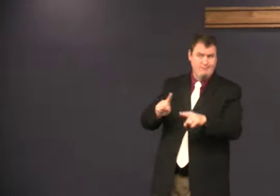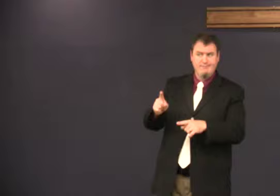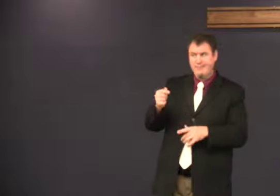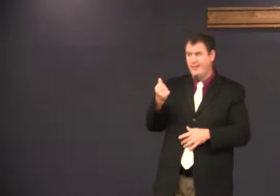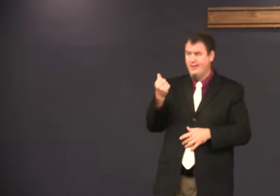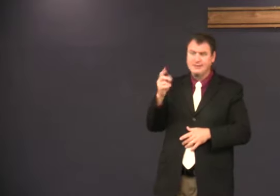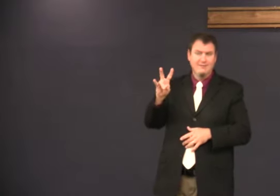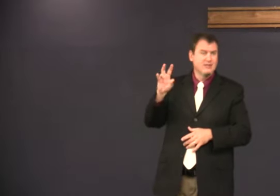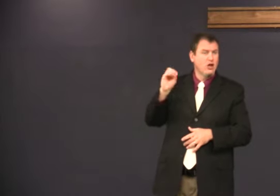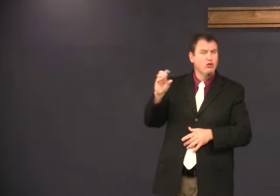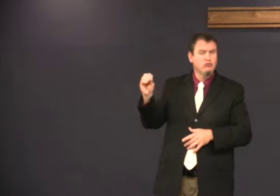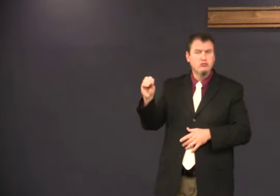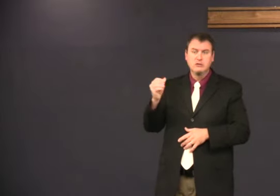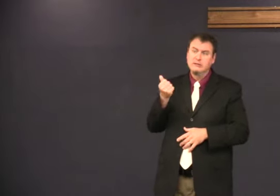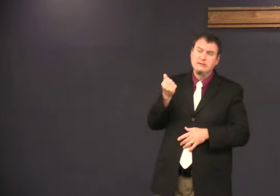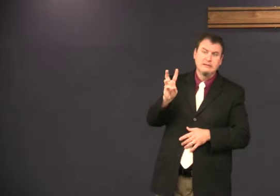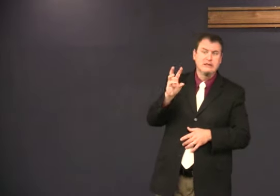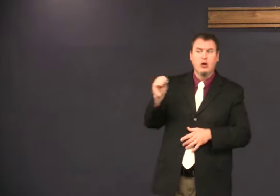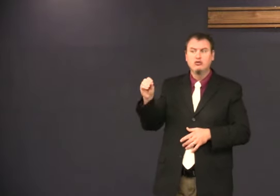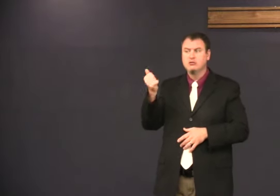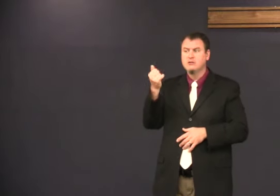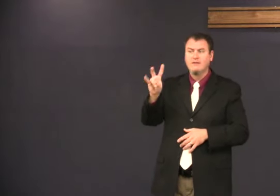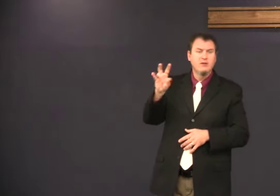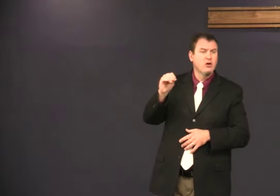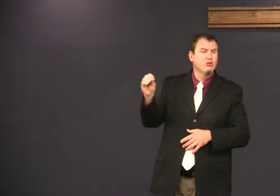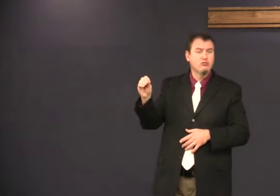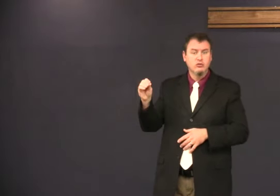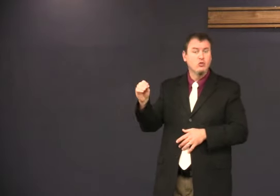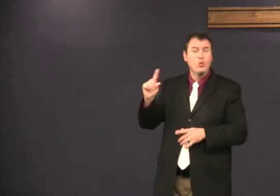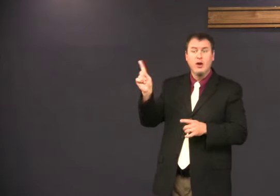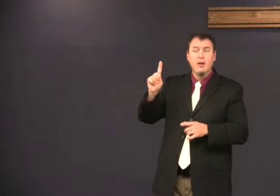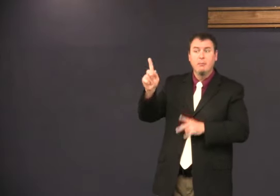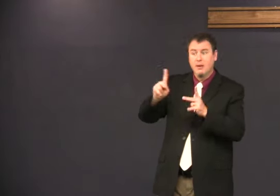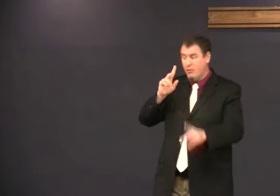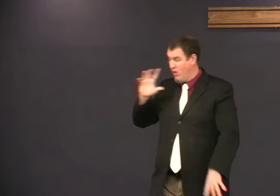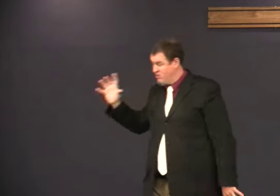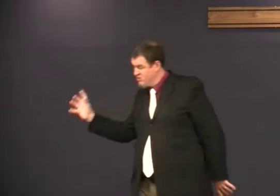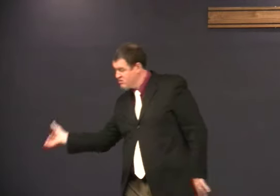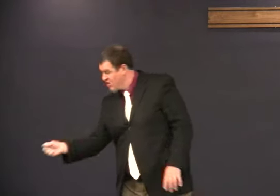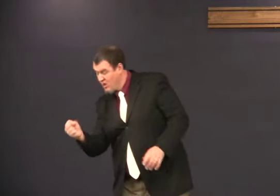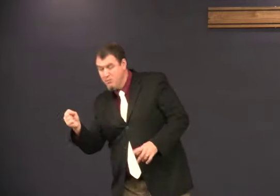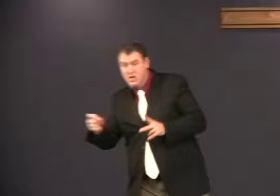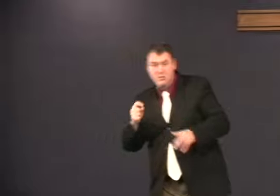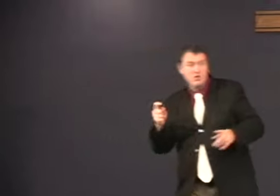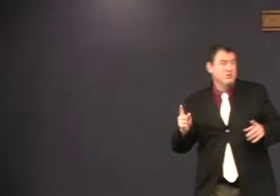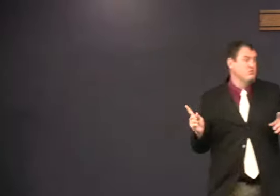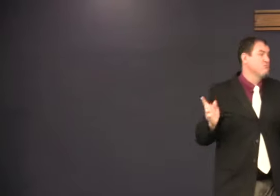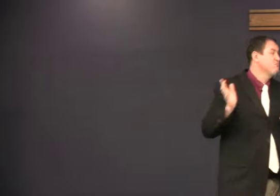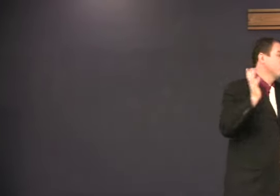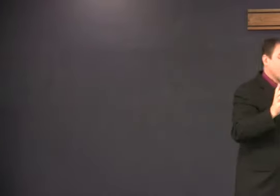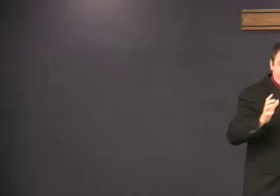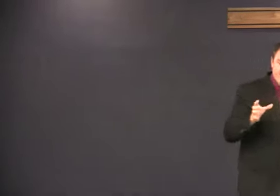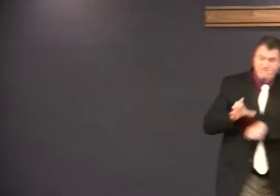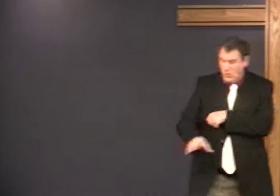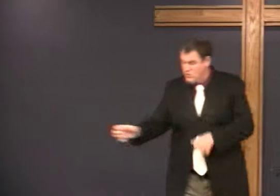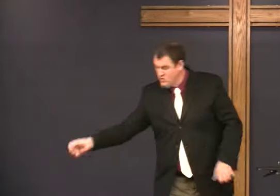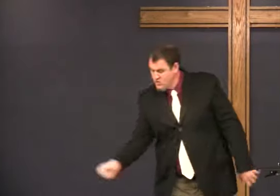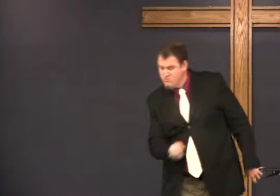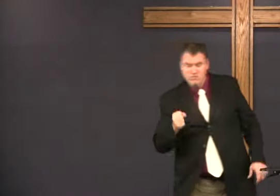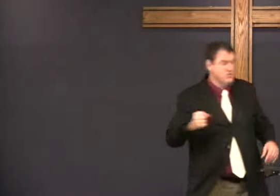It was not like what happened to the Africans in the 1700s 1800s, when people were taken away from their countries